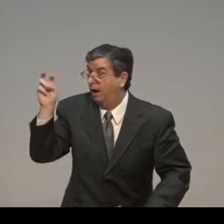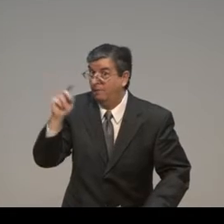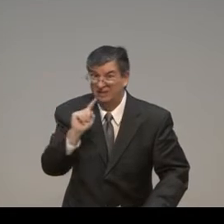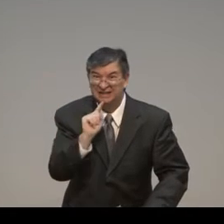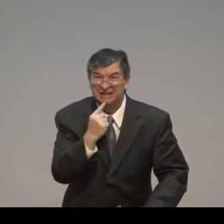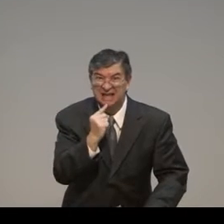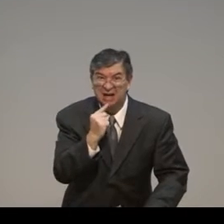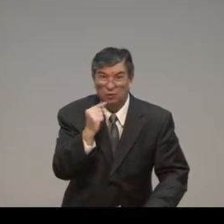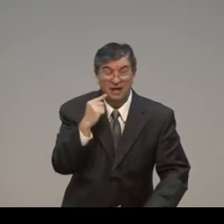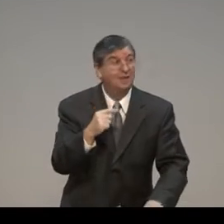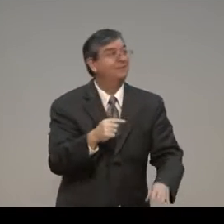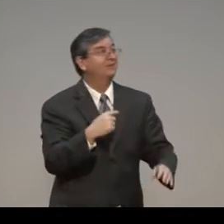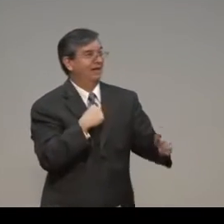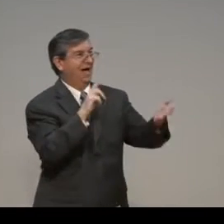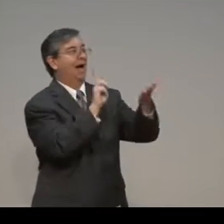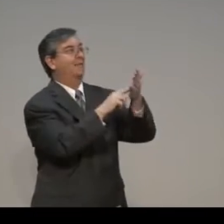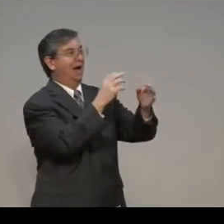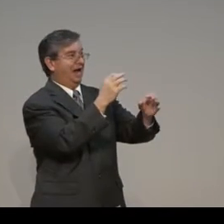is agreeable as well as the provision.